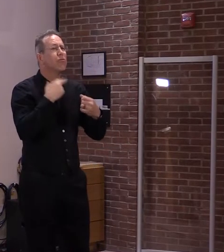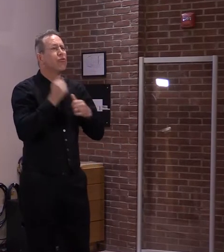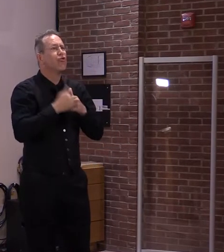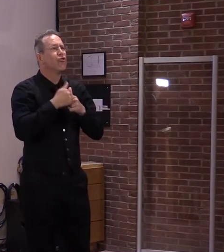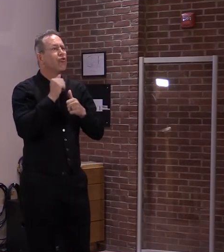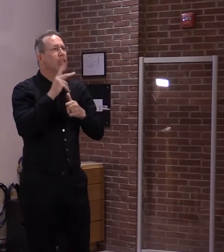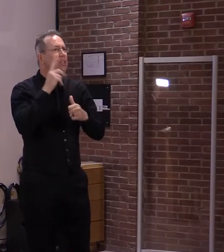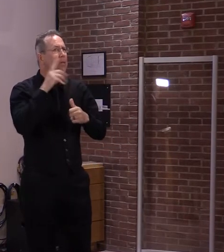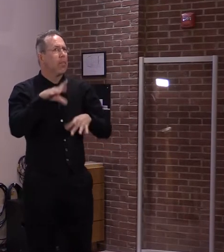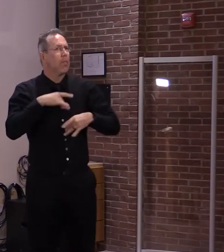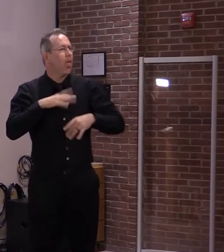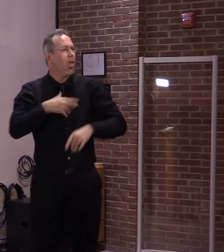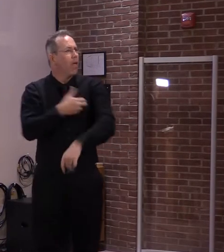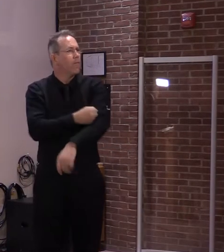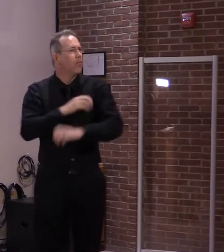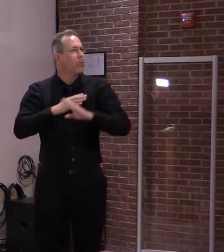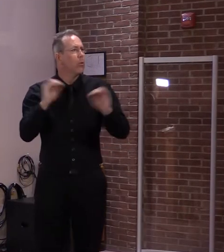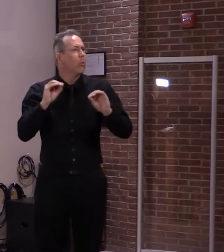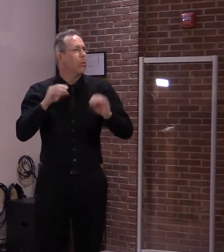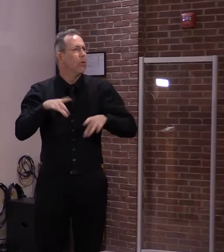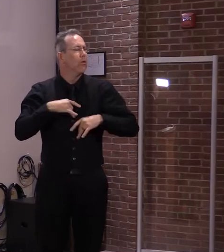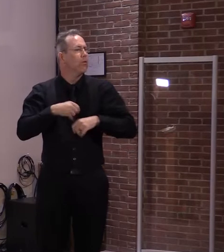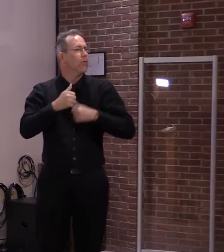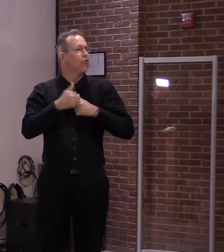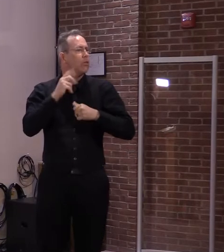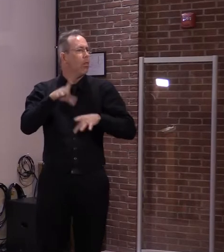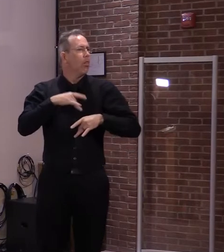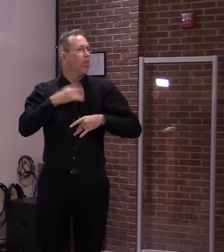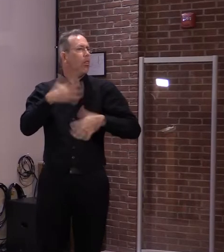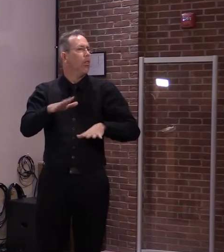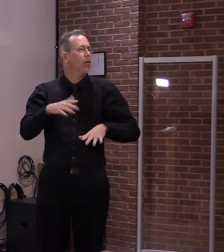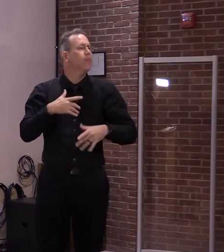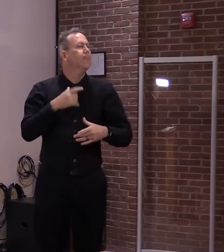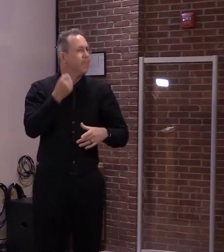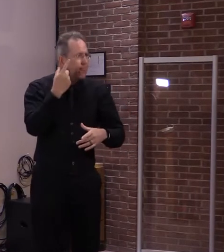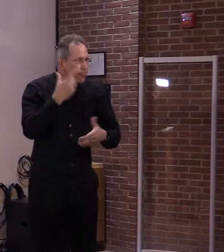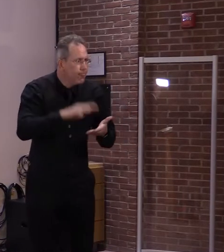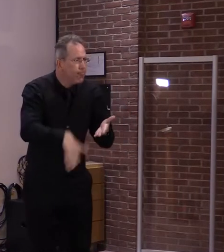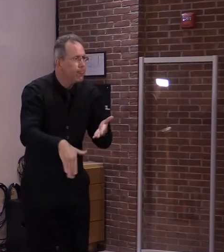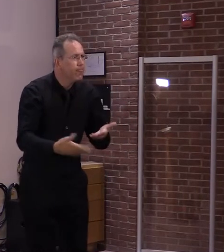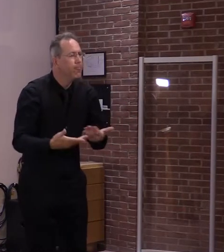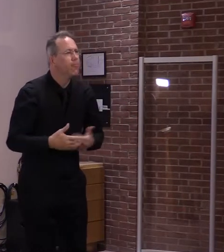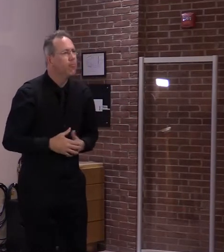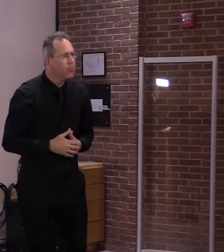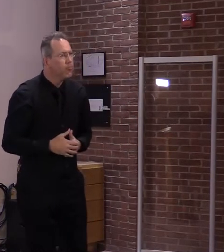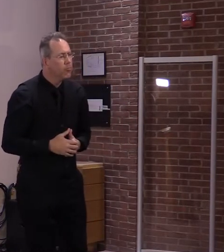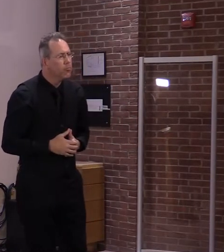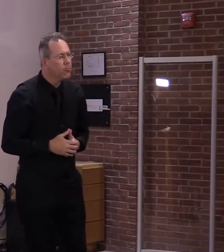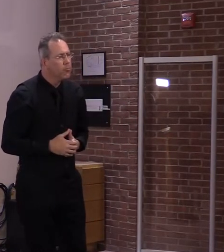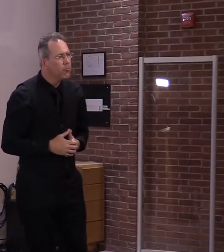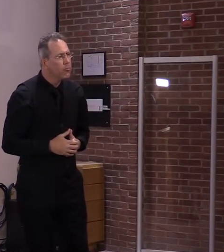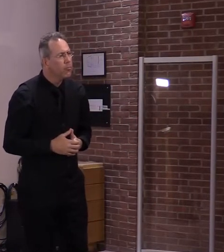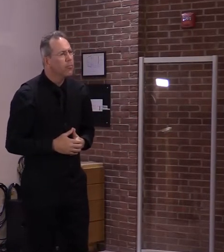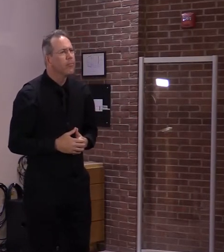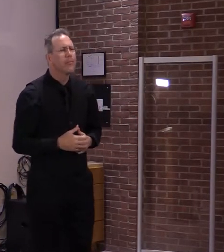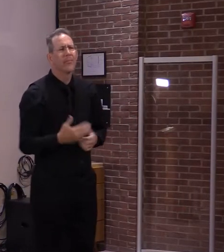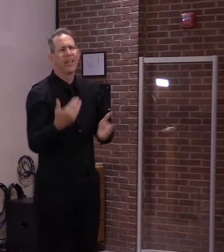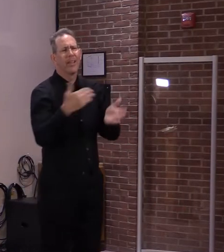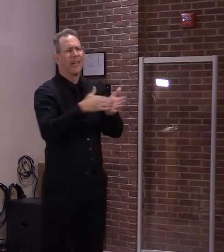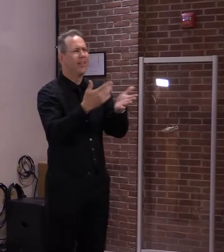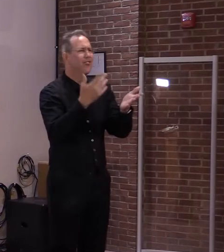to the work site at this time. Although, you know, think again, there will be more detailed